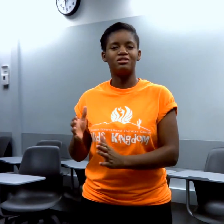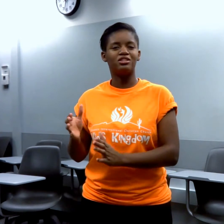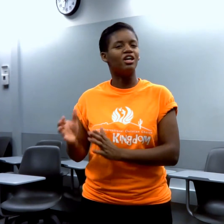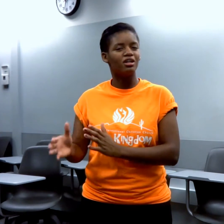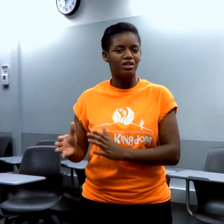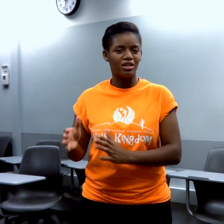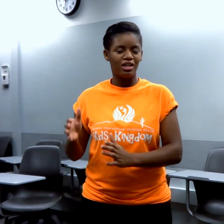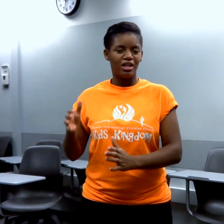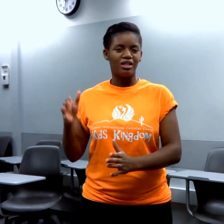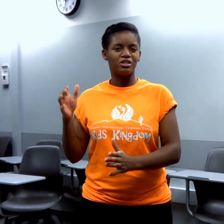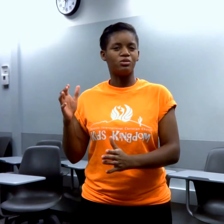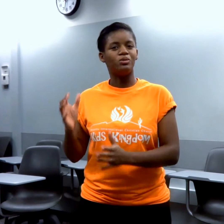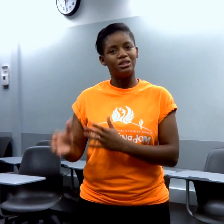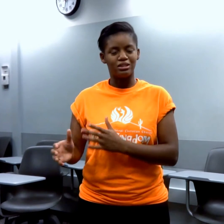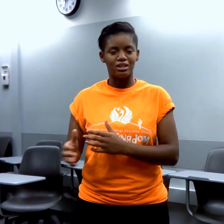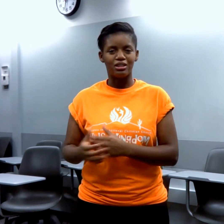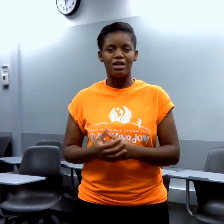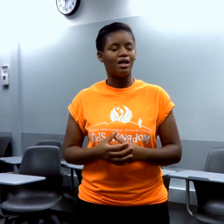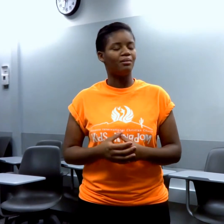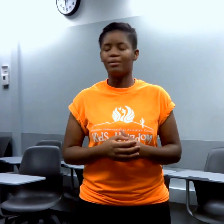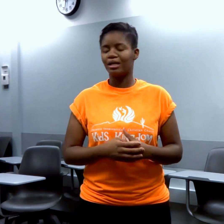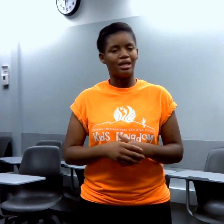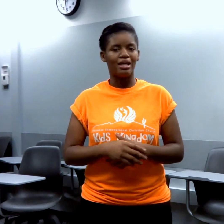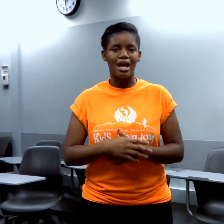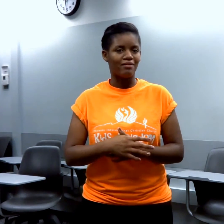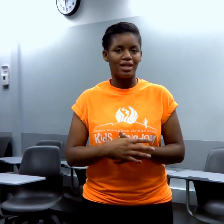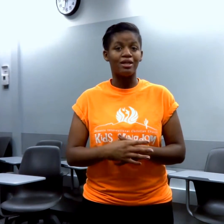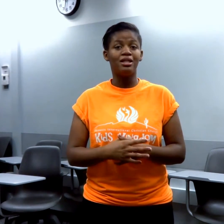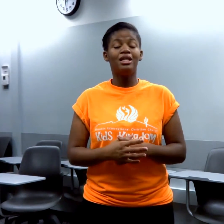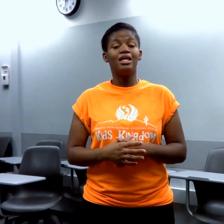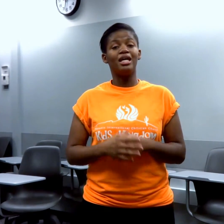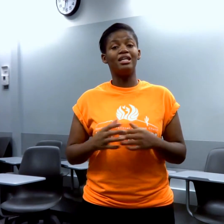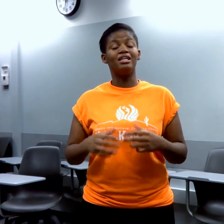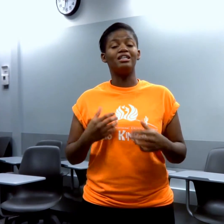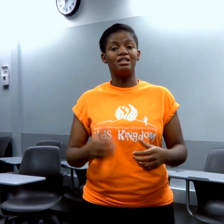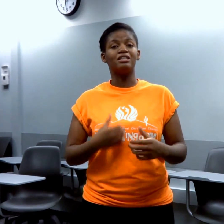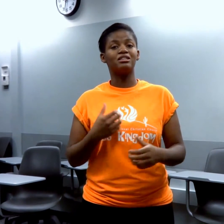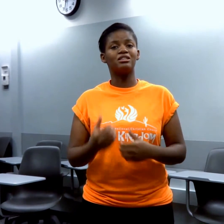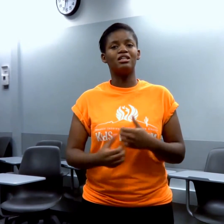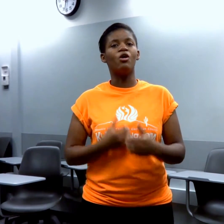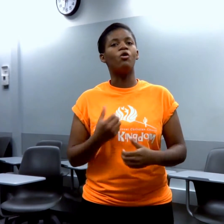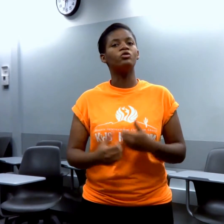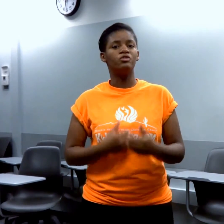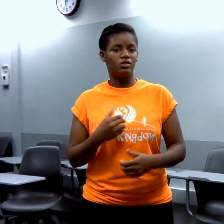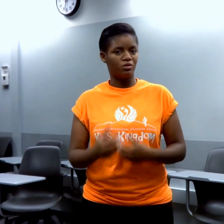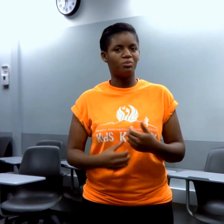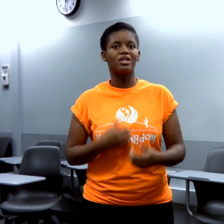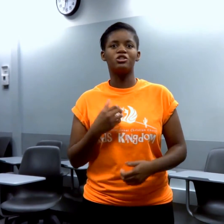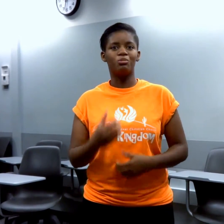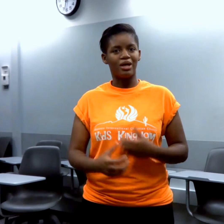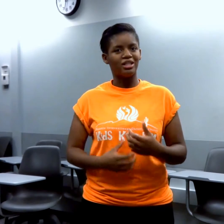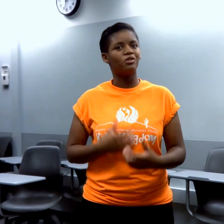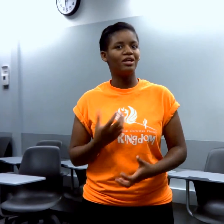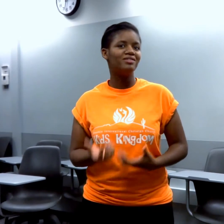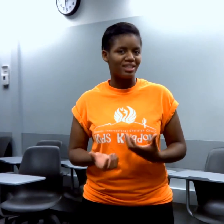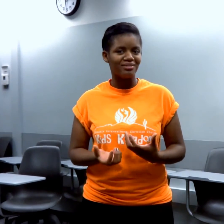junk and sweets, and I can't have that, and it gets a hold of you, because your body craves it.